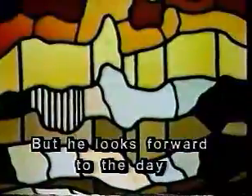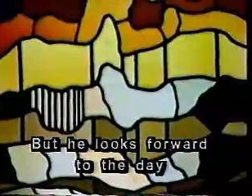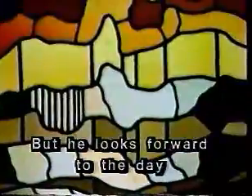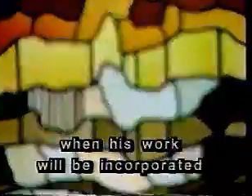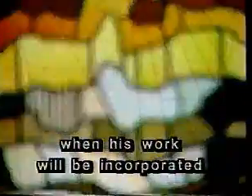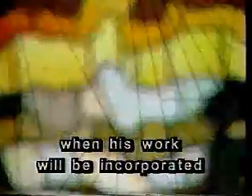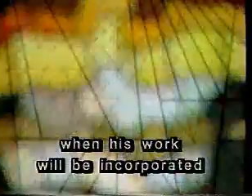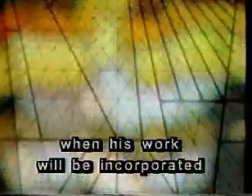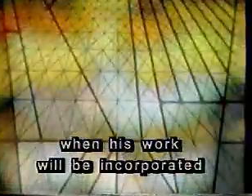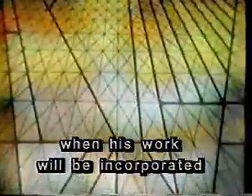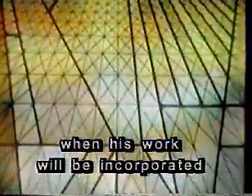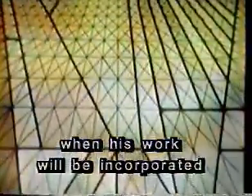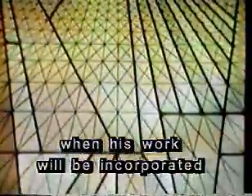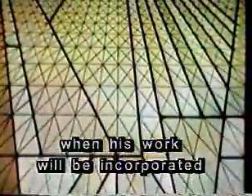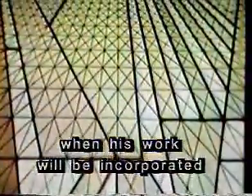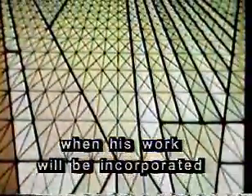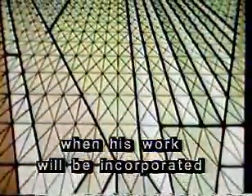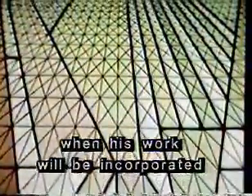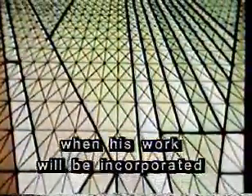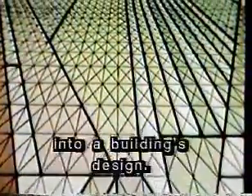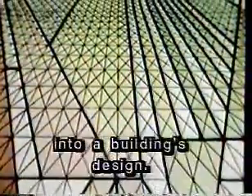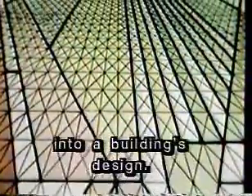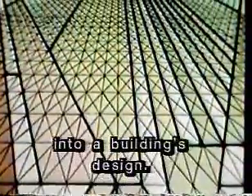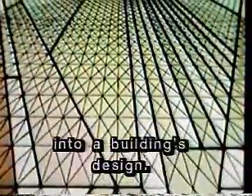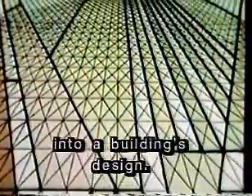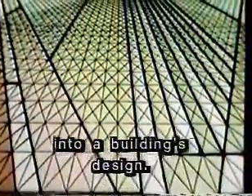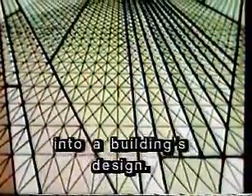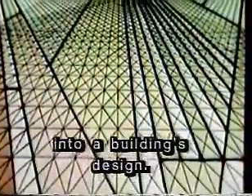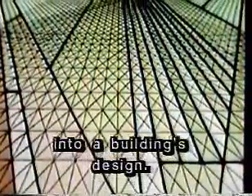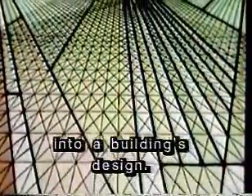when his work will be incorporated into a building's design.